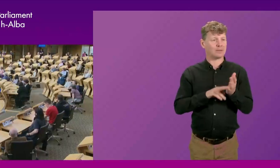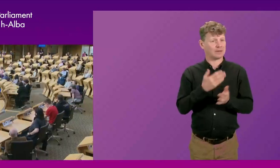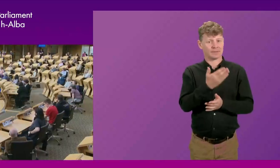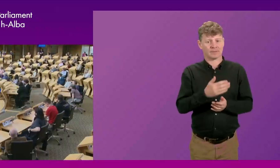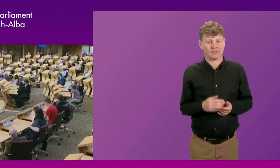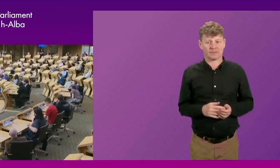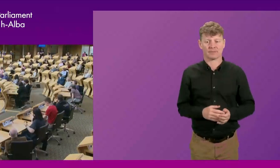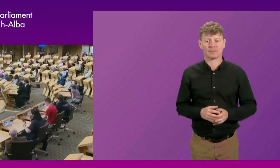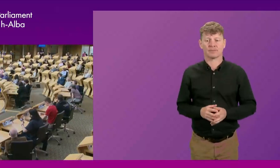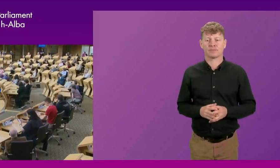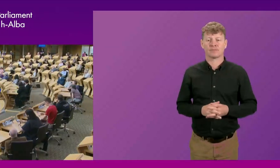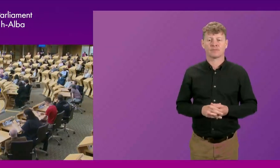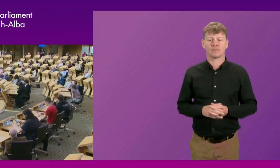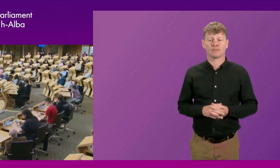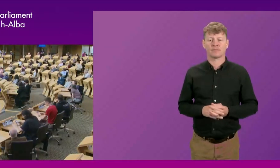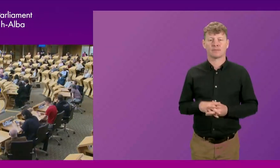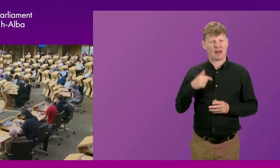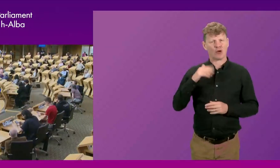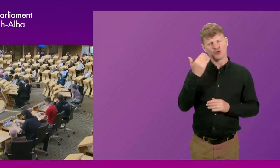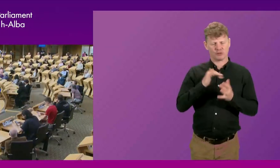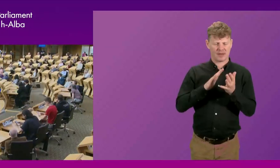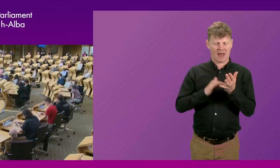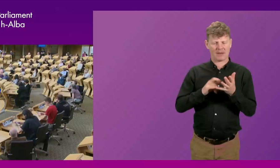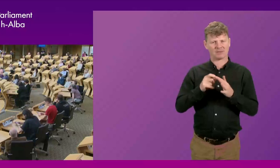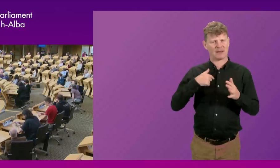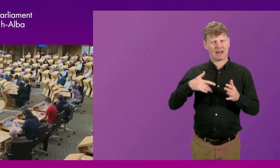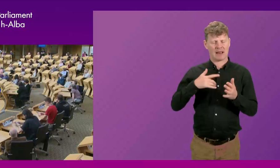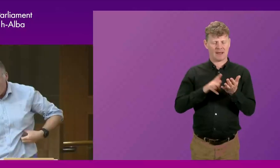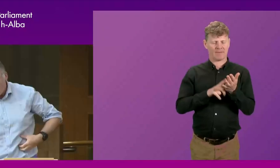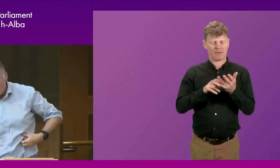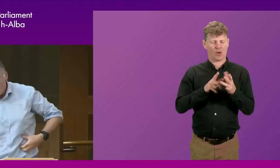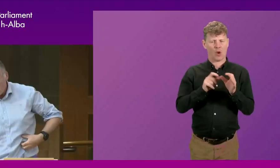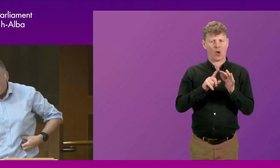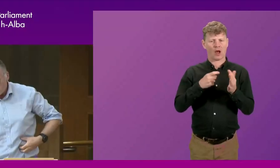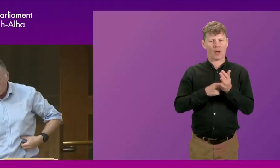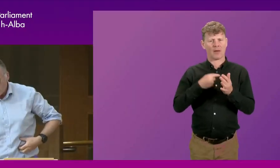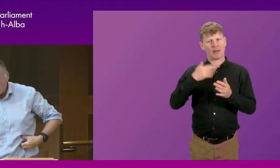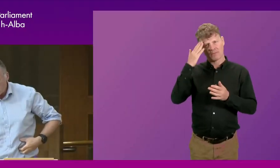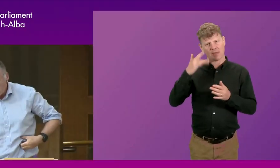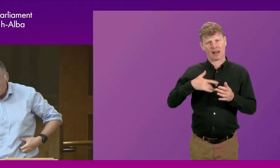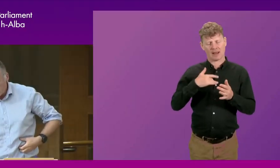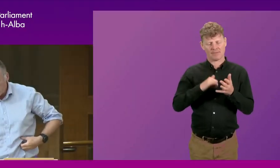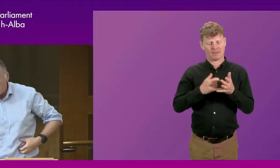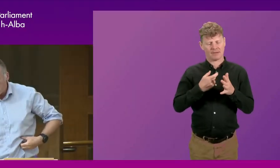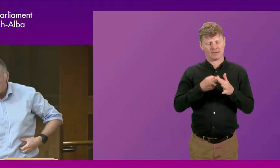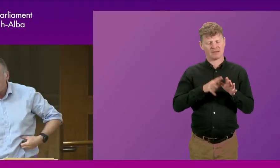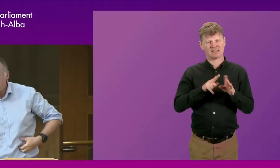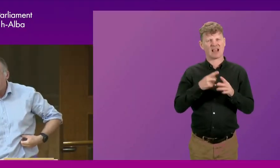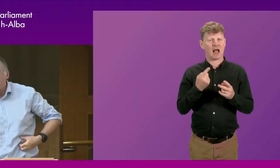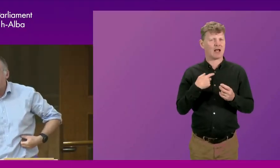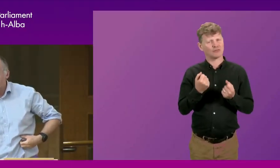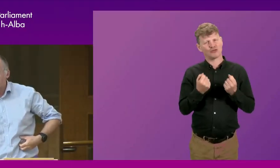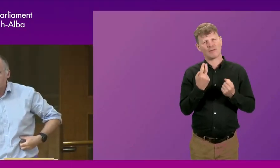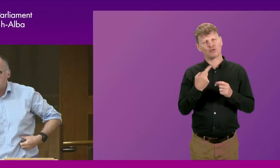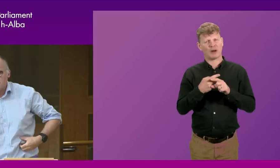Andy Whiteman. He's been MSP here. I live in Lochaber and my mother lives on Skye and it's a two and a half hour drive to visit her. And I was in